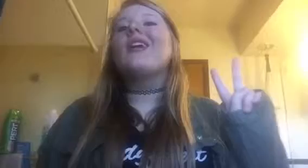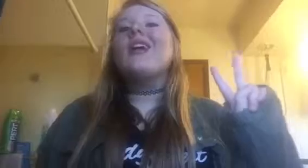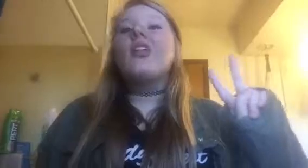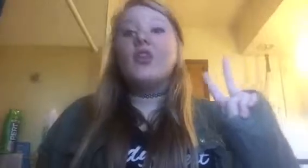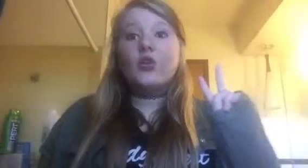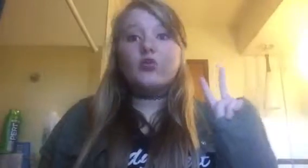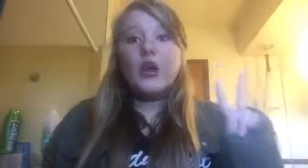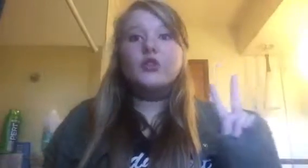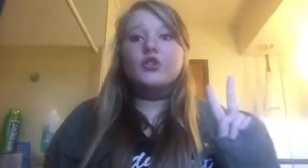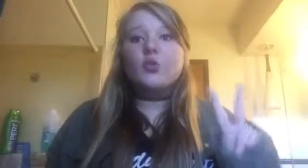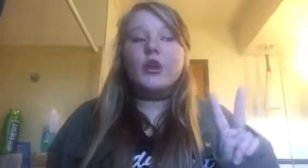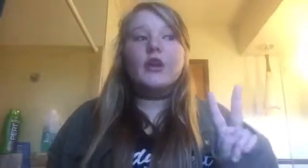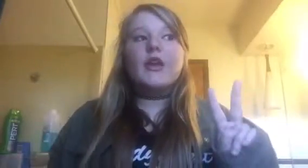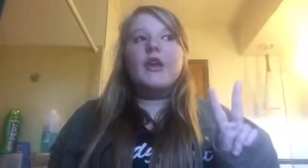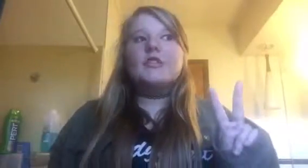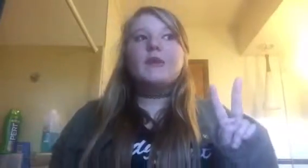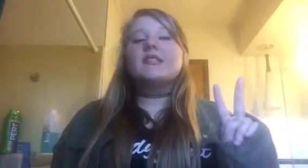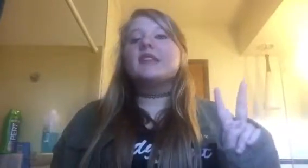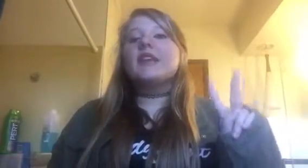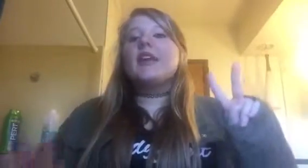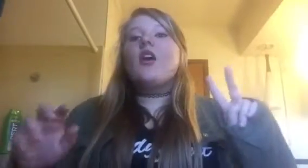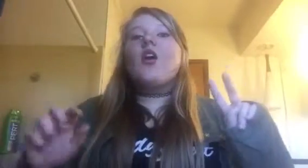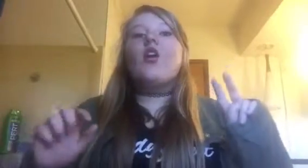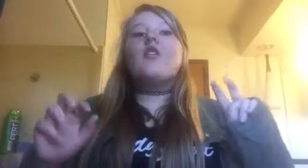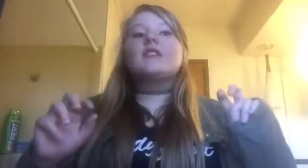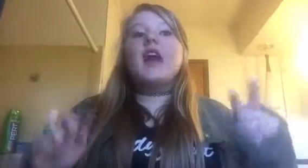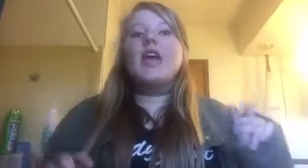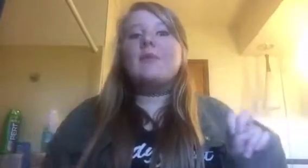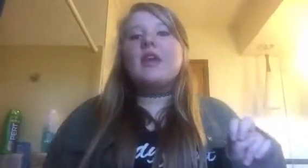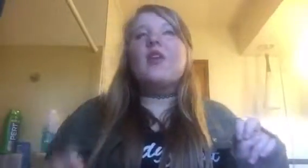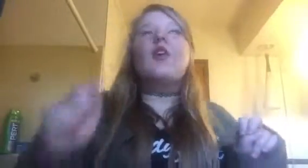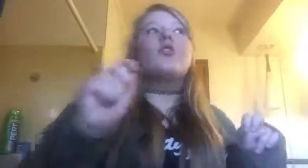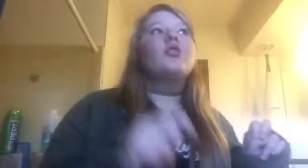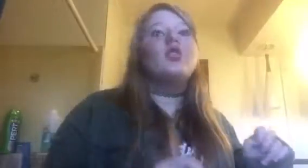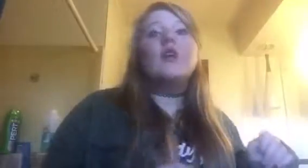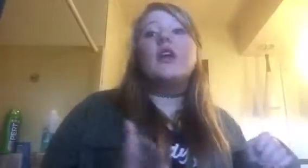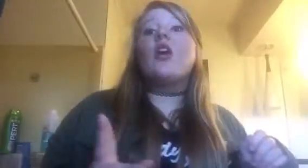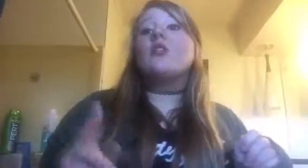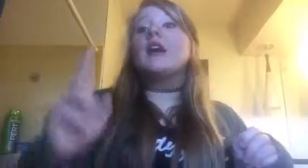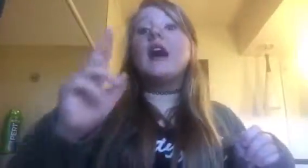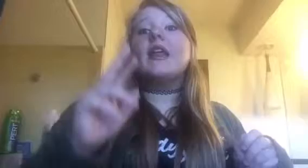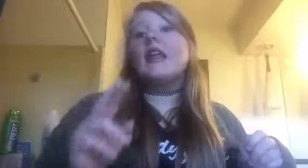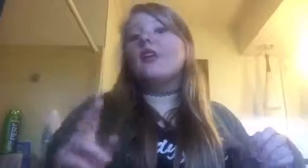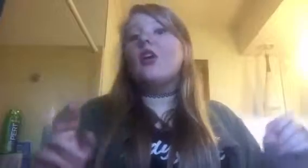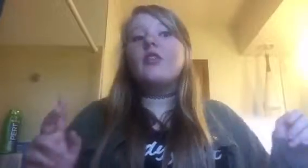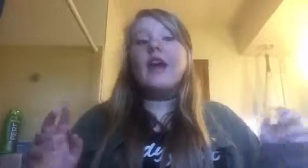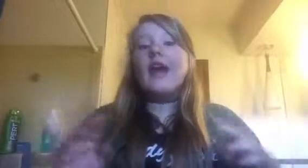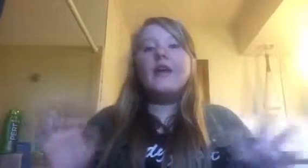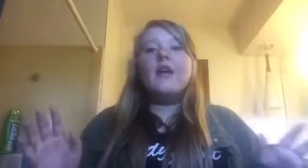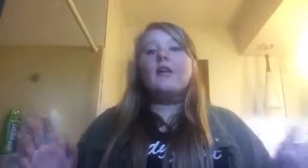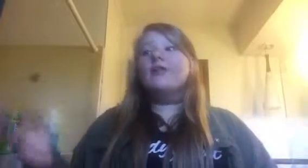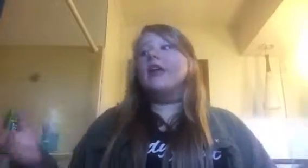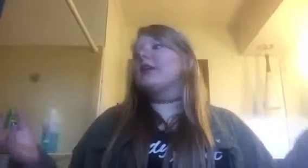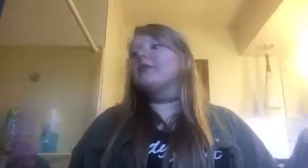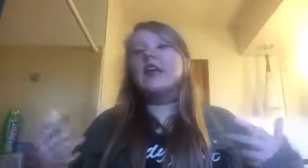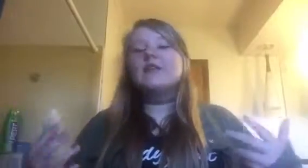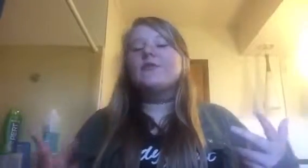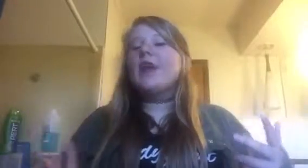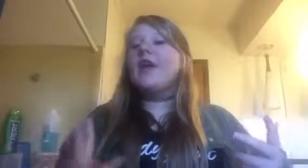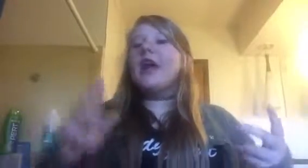the grunge work. It's basically all the typing, all the gluing, all the cutting, all that. It's like, science fair, I